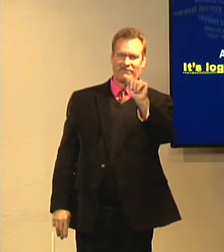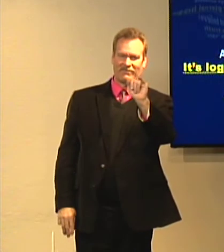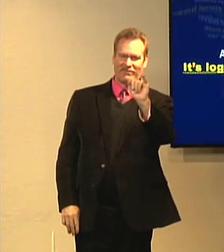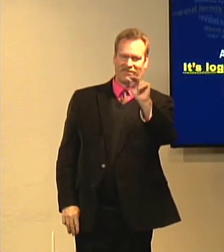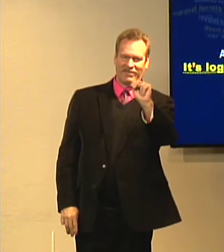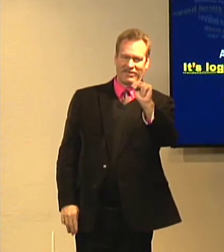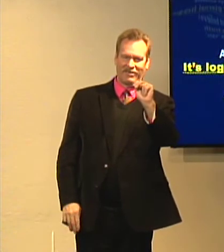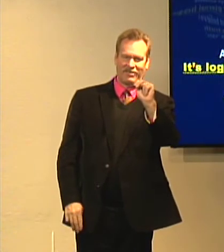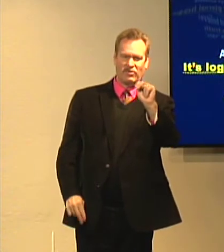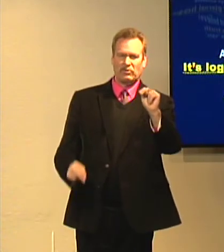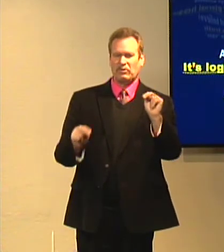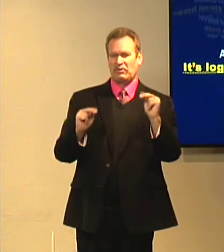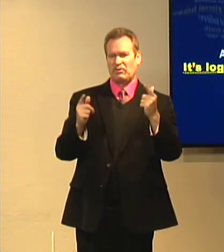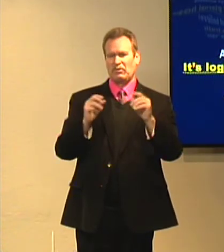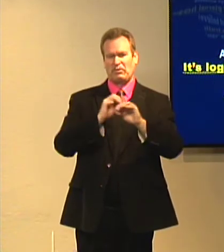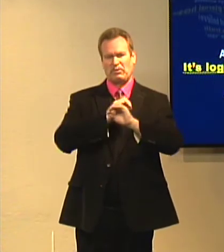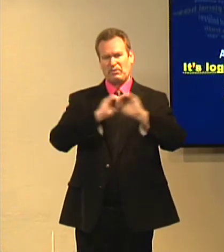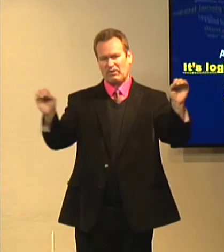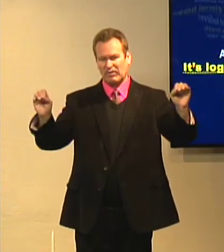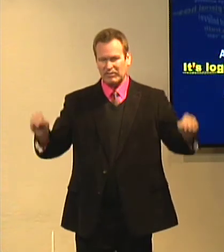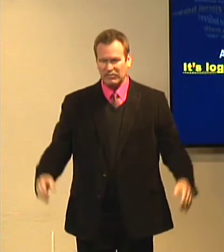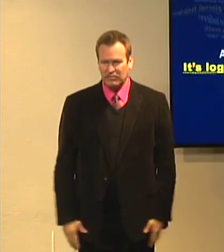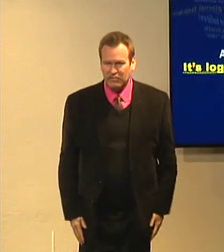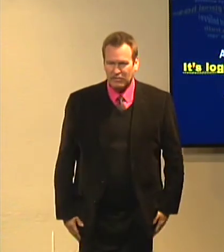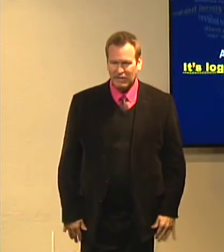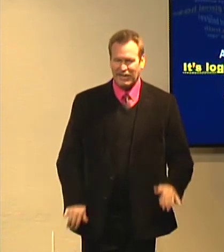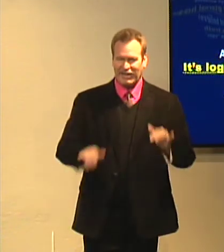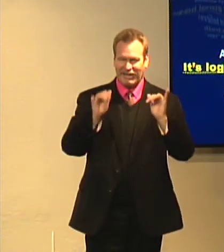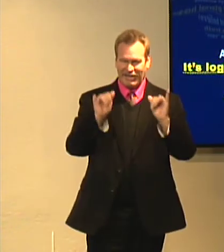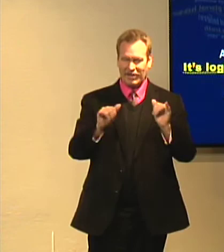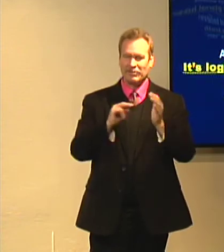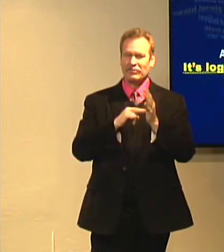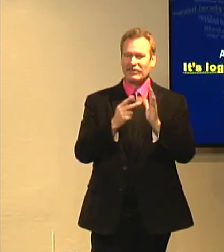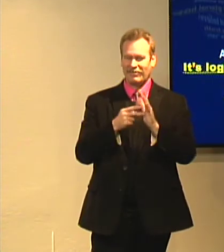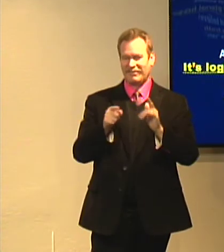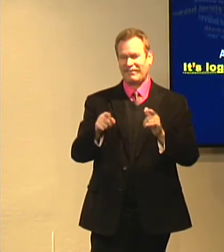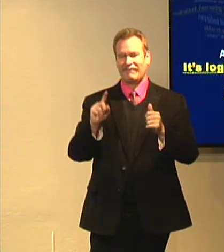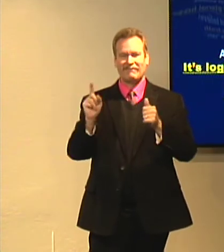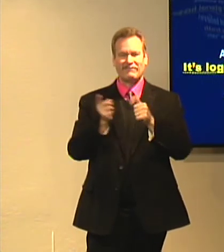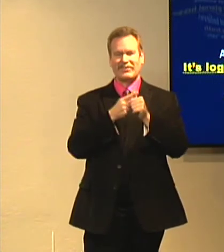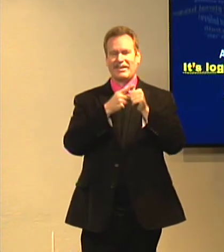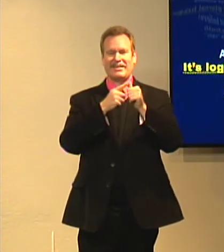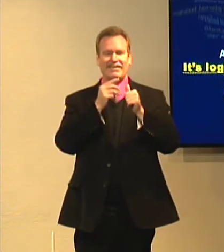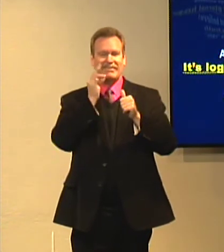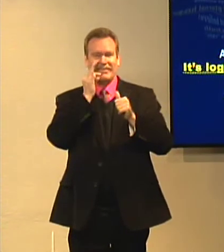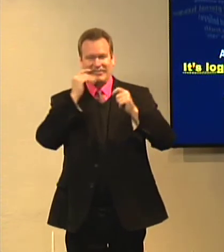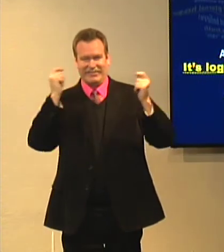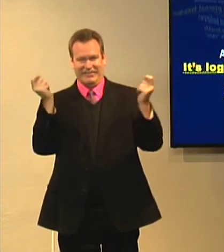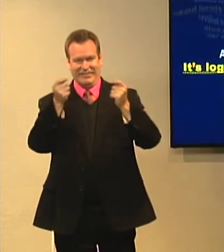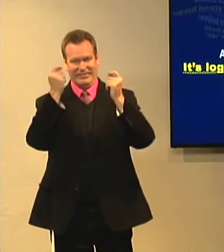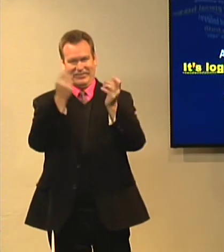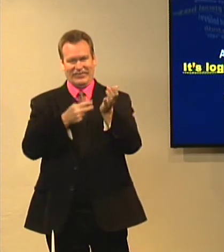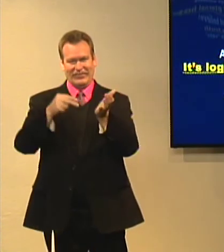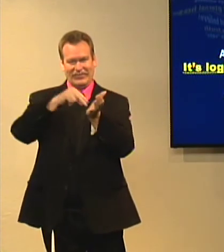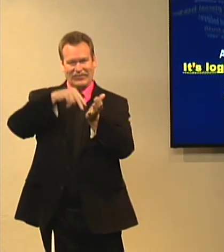And if you do not hold true to that in everything you've done, everything you've meant to be has been made by